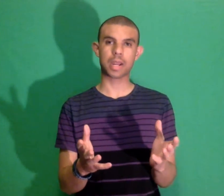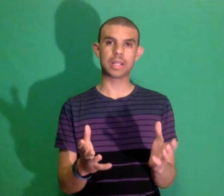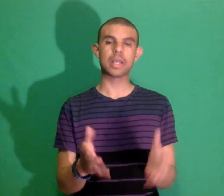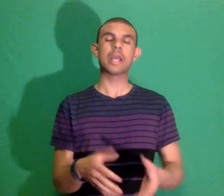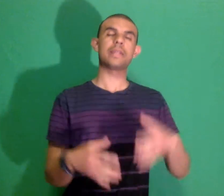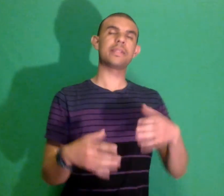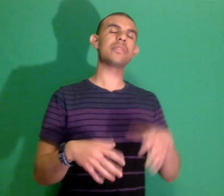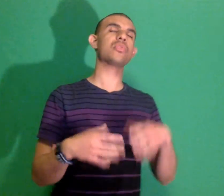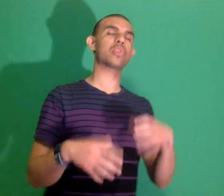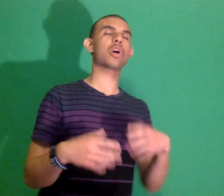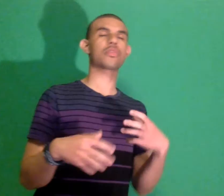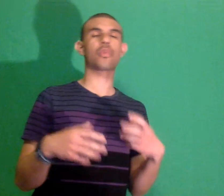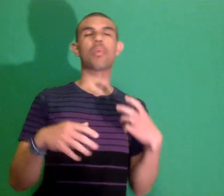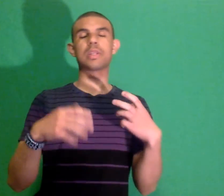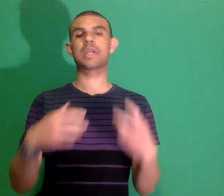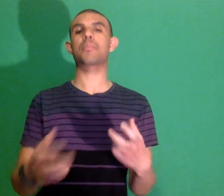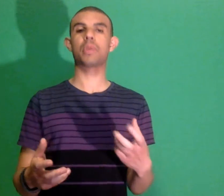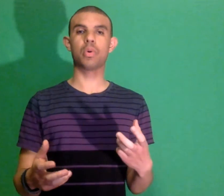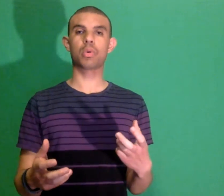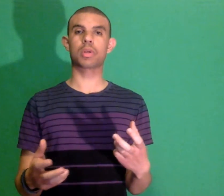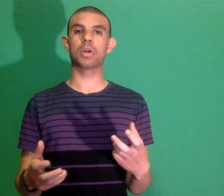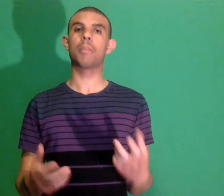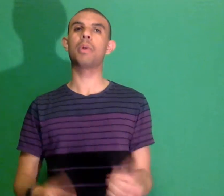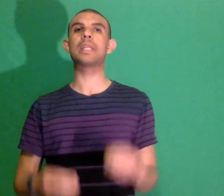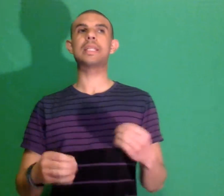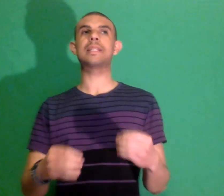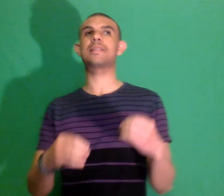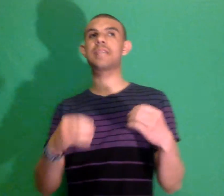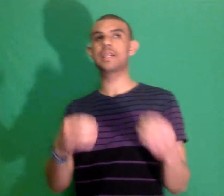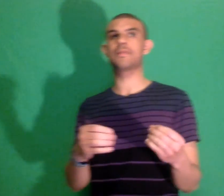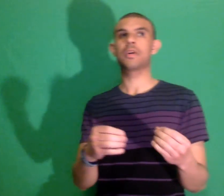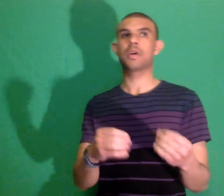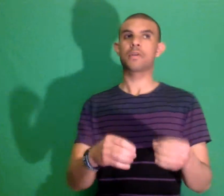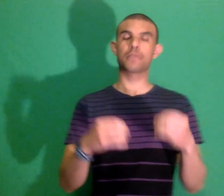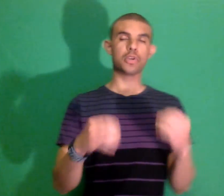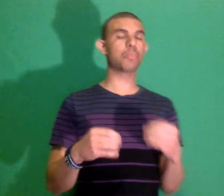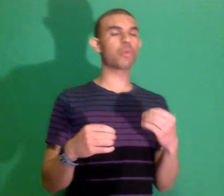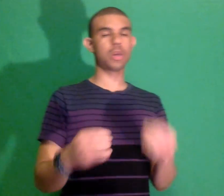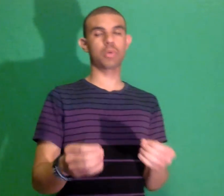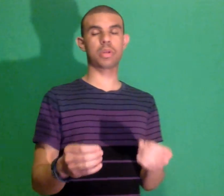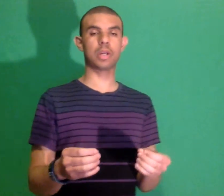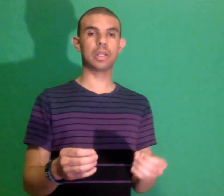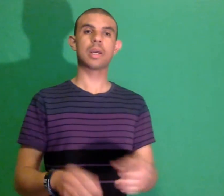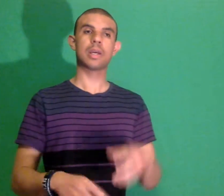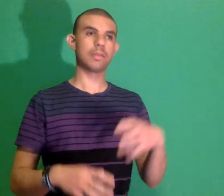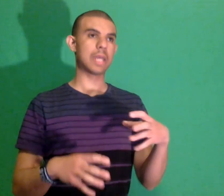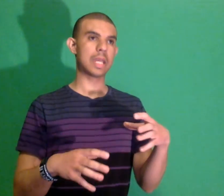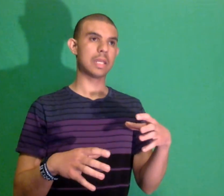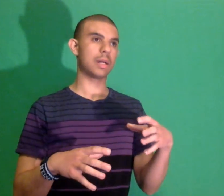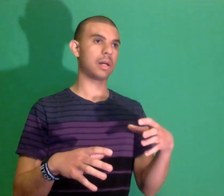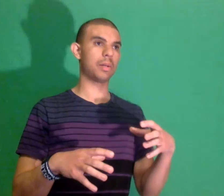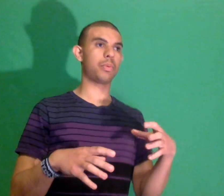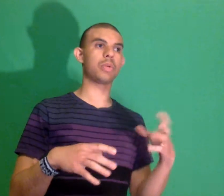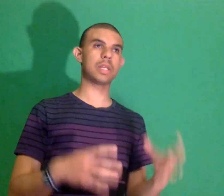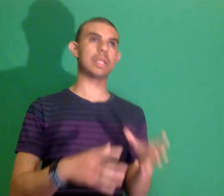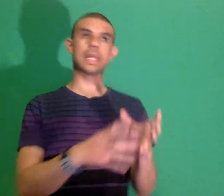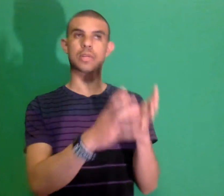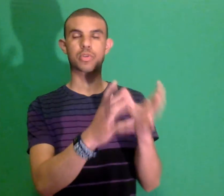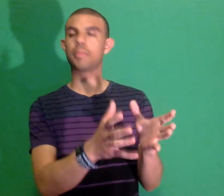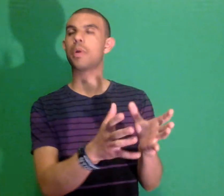didn't charge for one of their pre-order but in an incentive for you pre-ordering they uh put in an extra mode